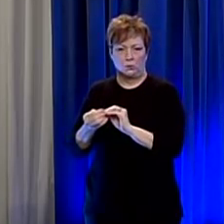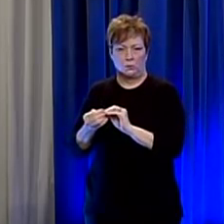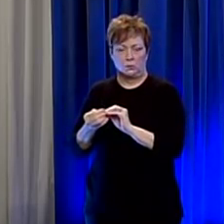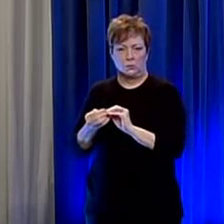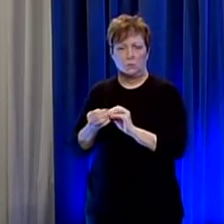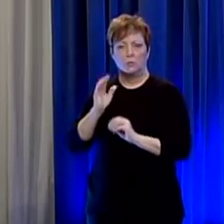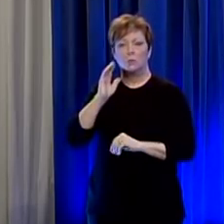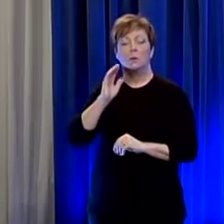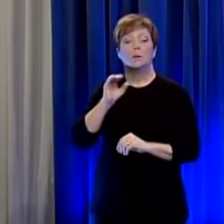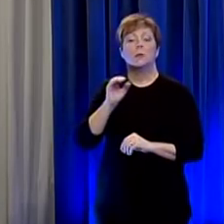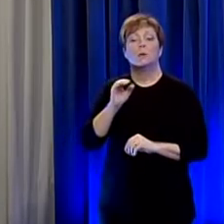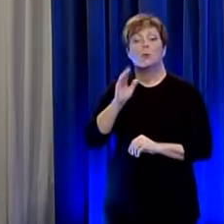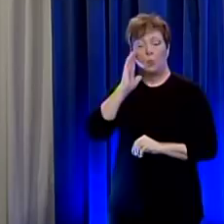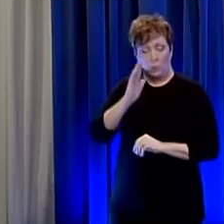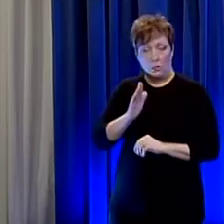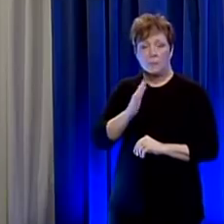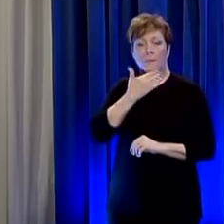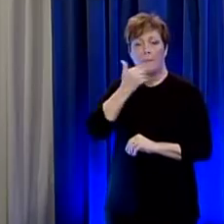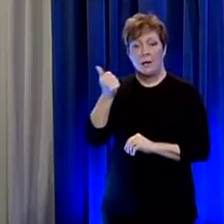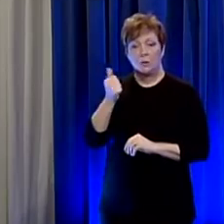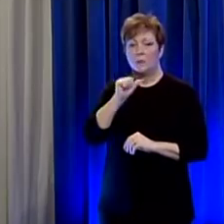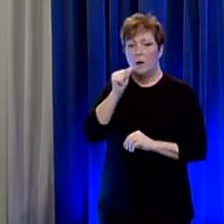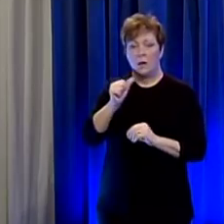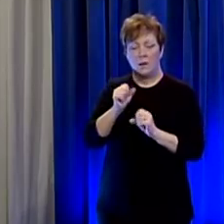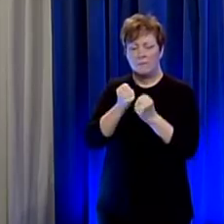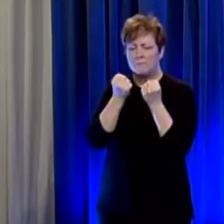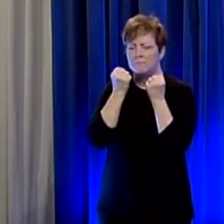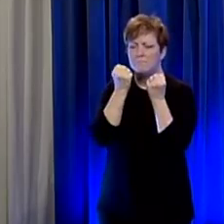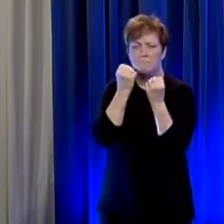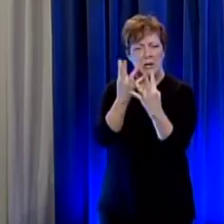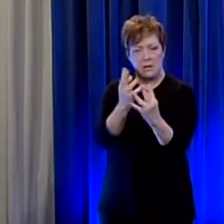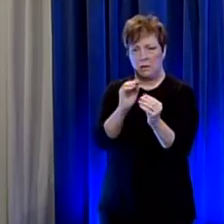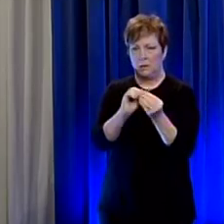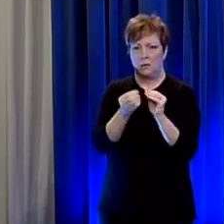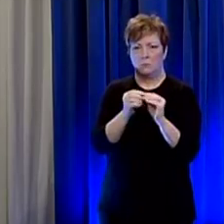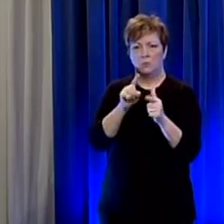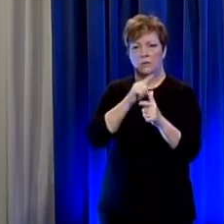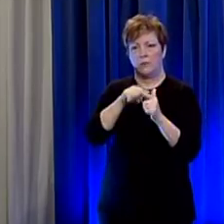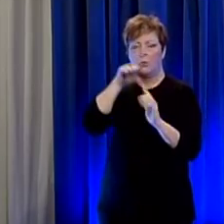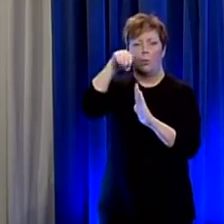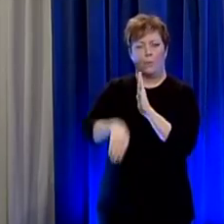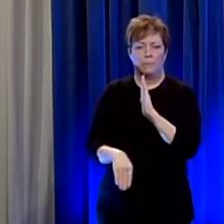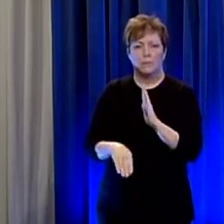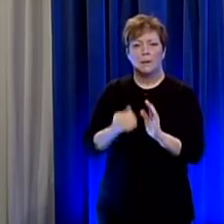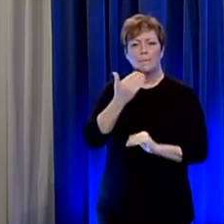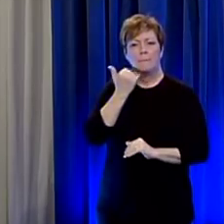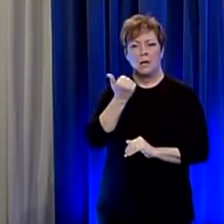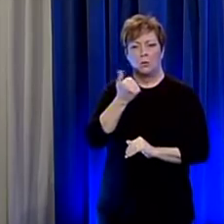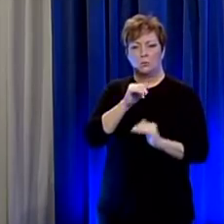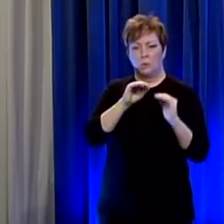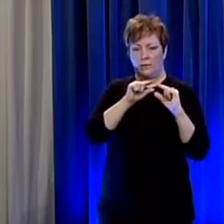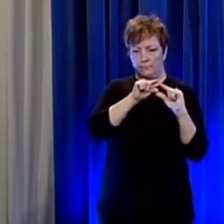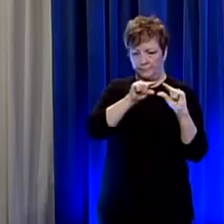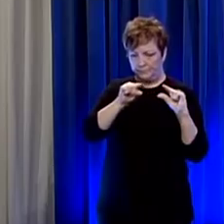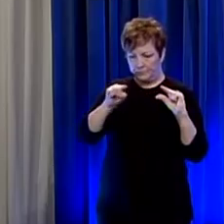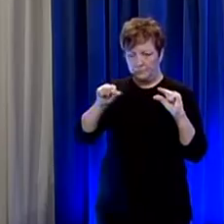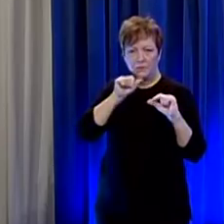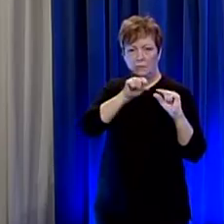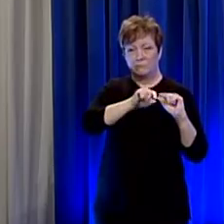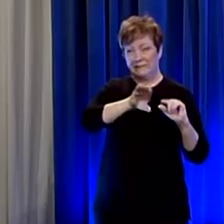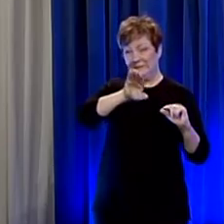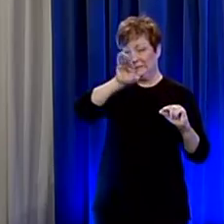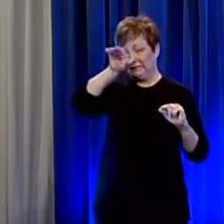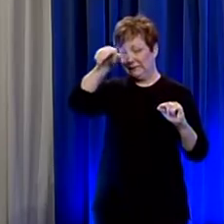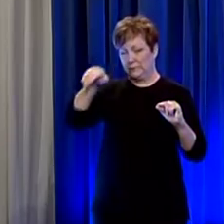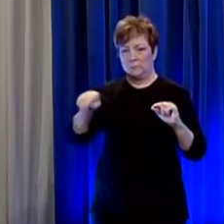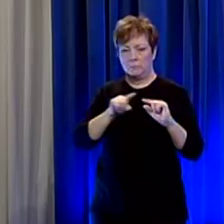preserve our health care capacity that'll preserve the ability of government to respond when responses are needed that will allow less people to